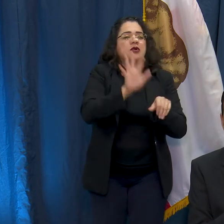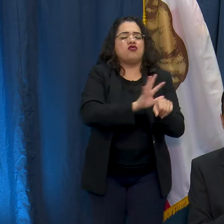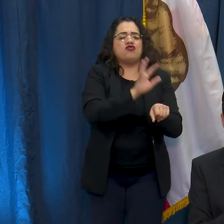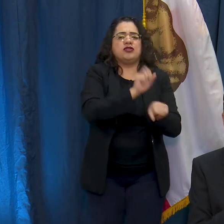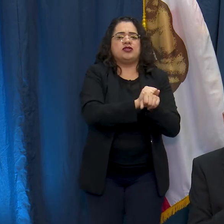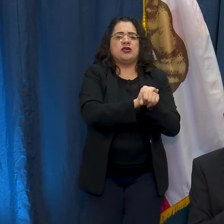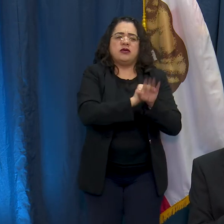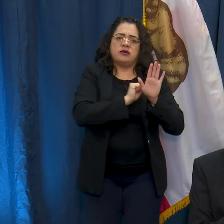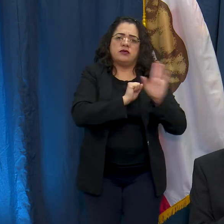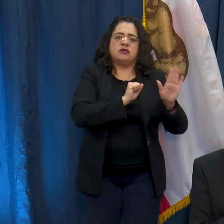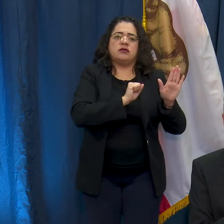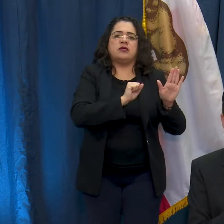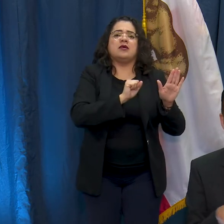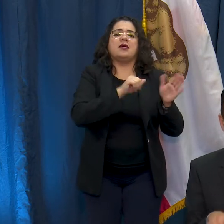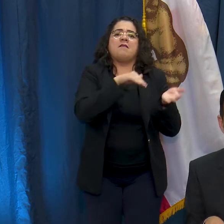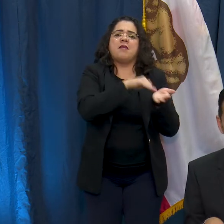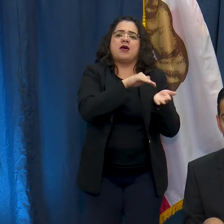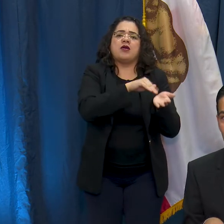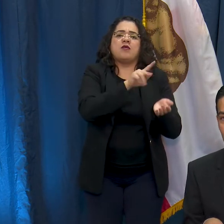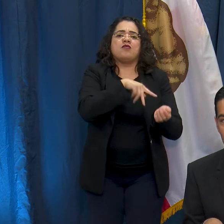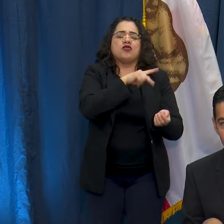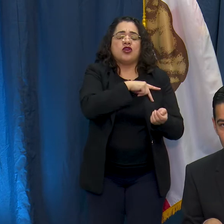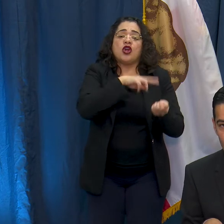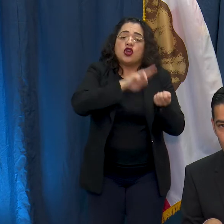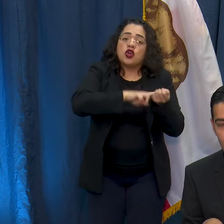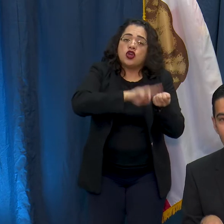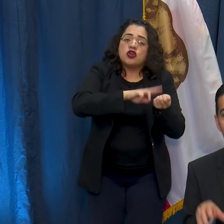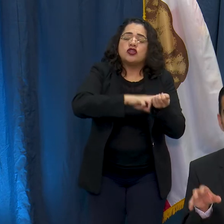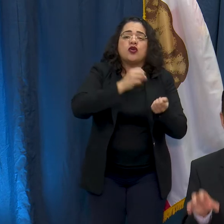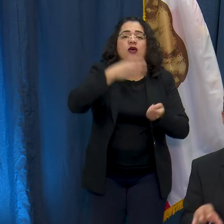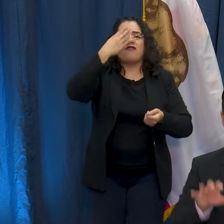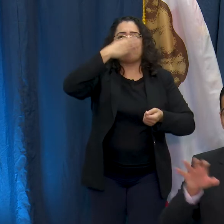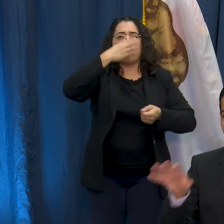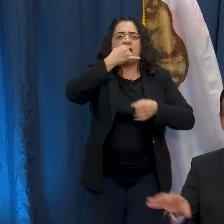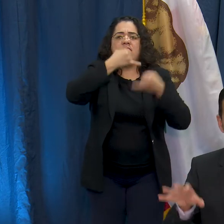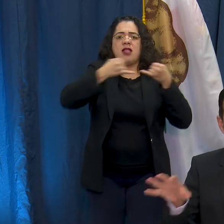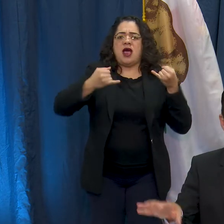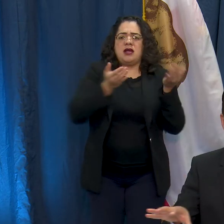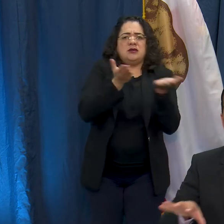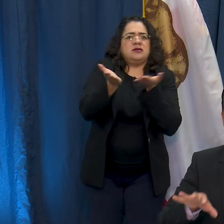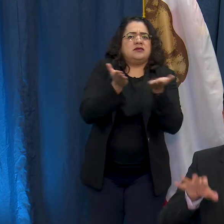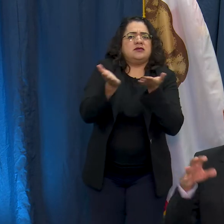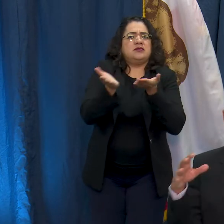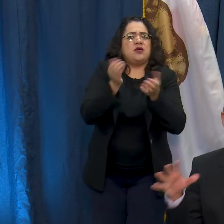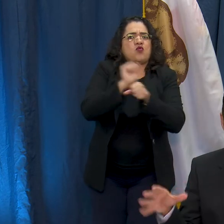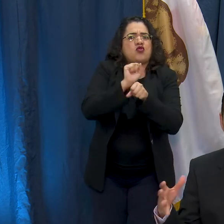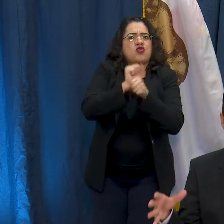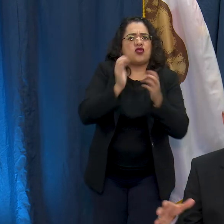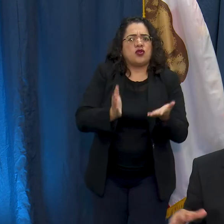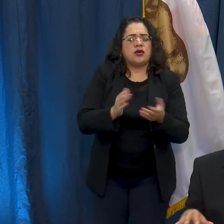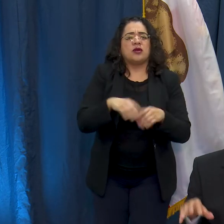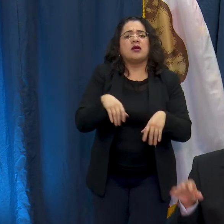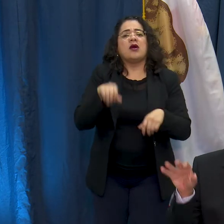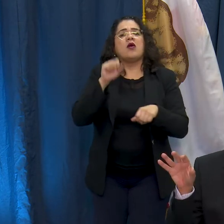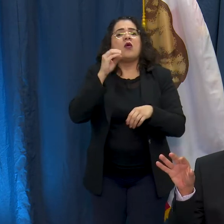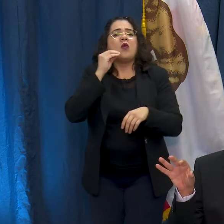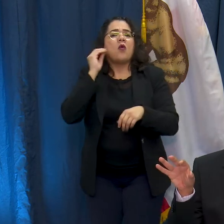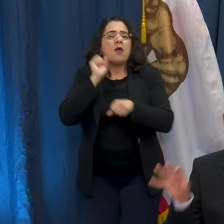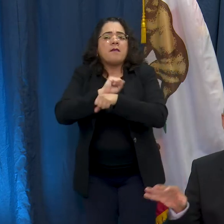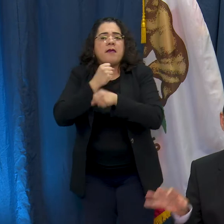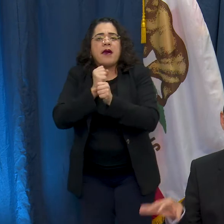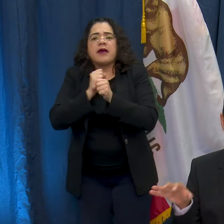for personnel for nurses or frontline workers but the homemade scarves, cloth coverings,